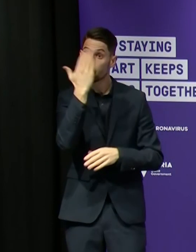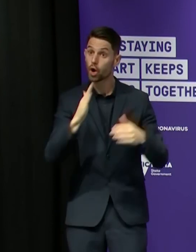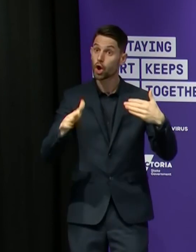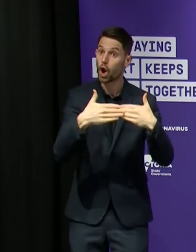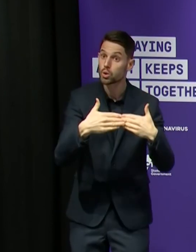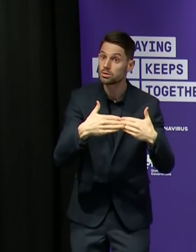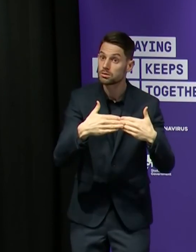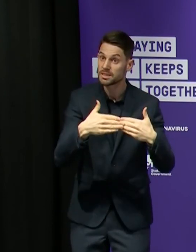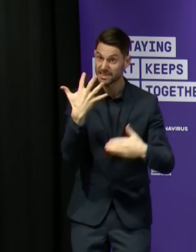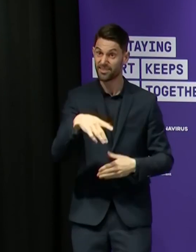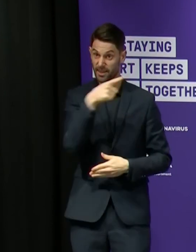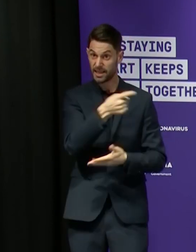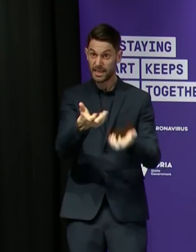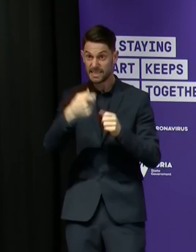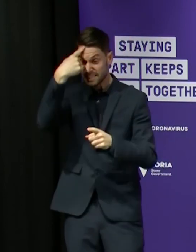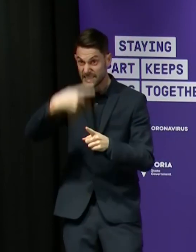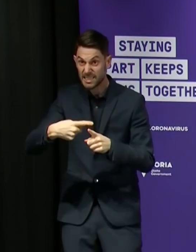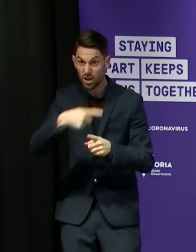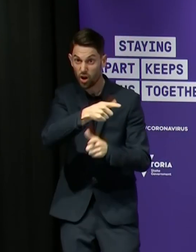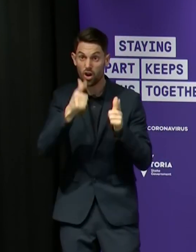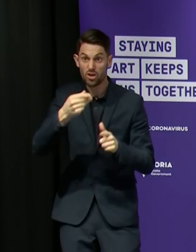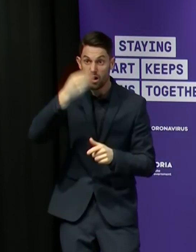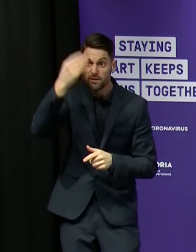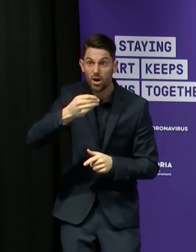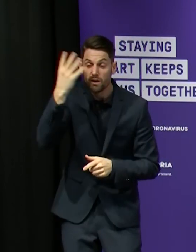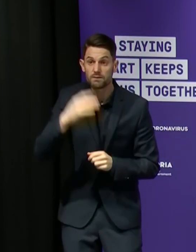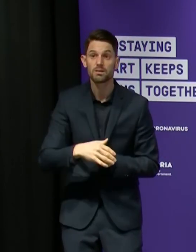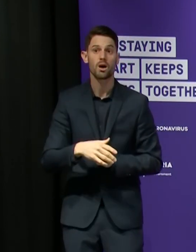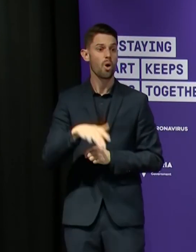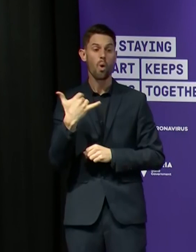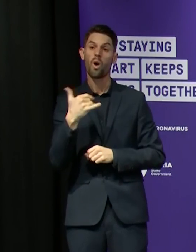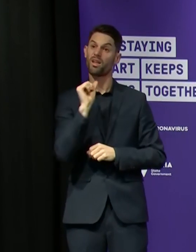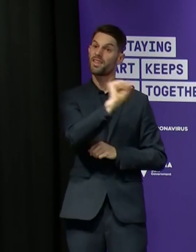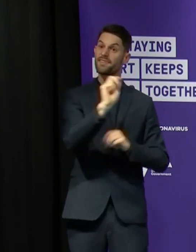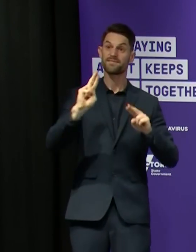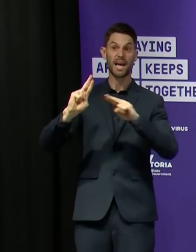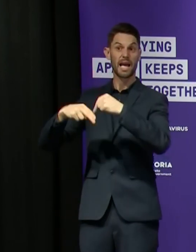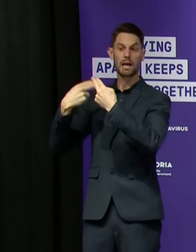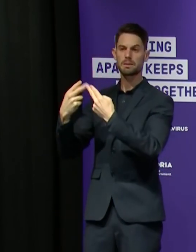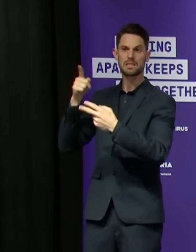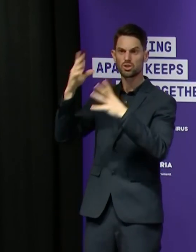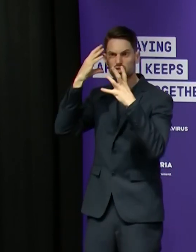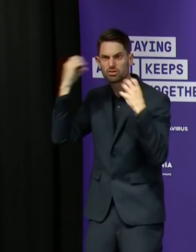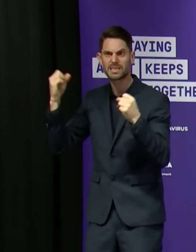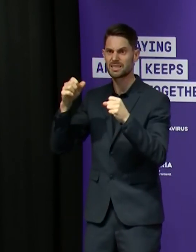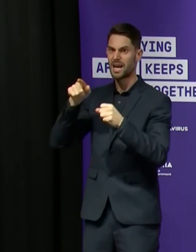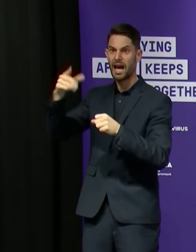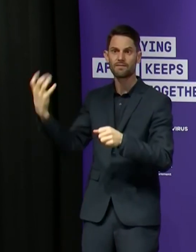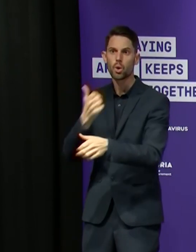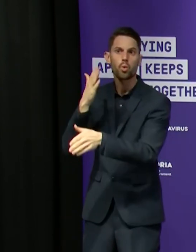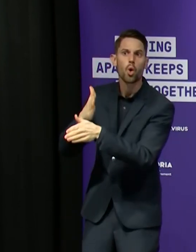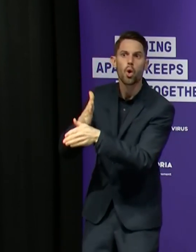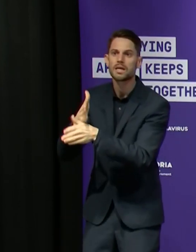we'll look at things for example such as significant increase in family responsibilities as a result of COVID-19